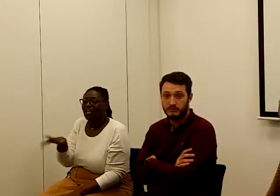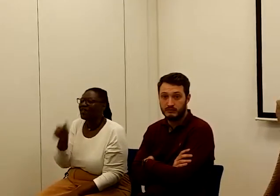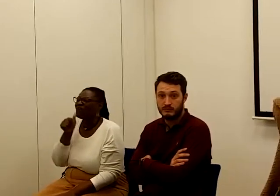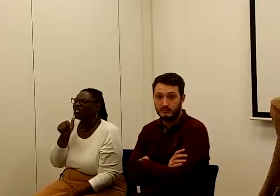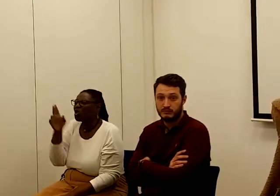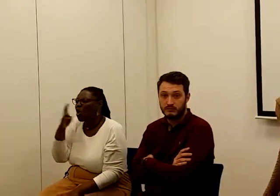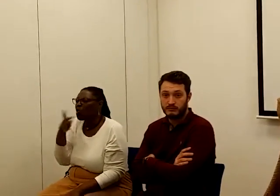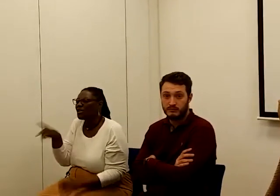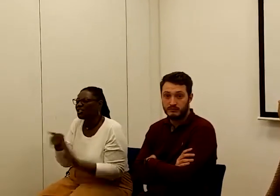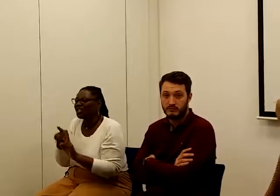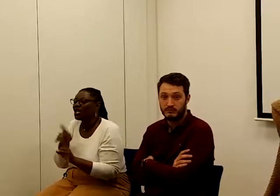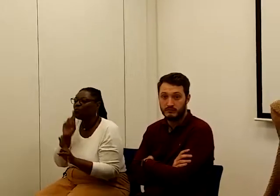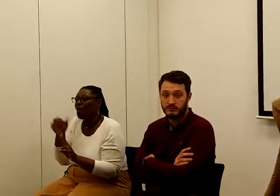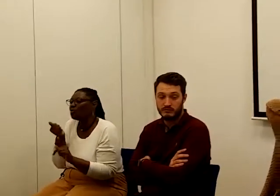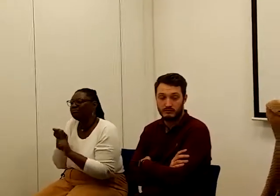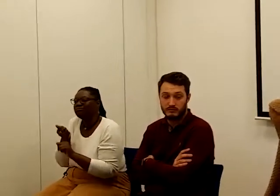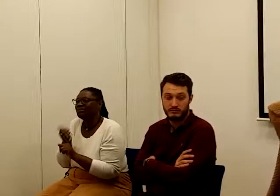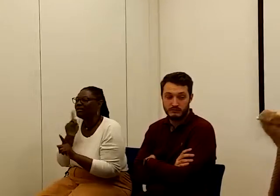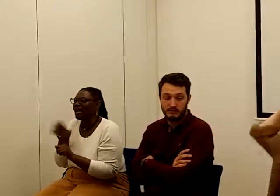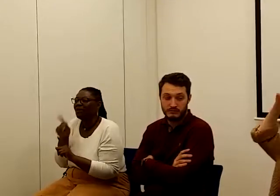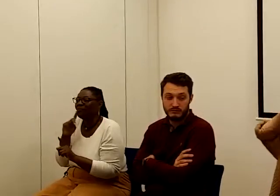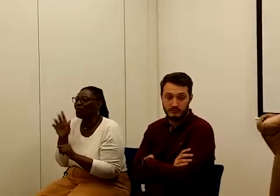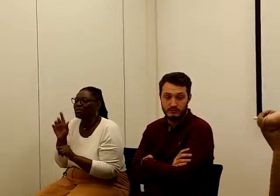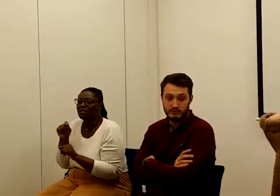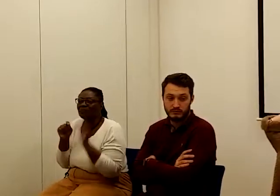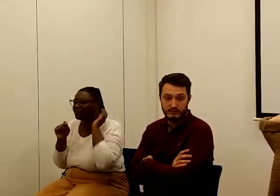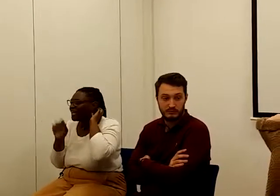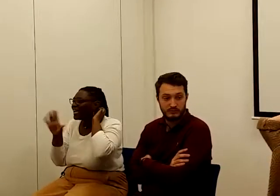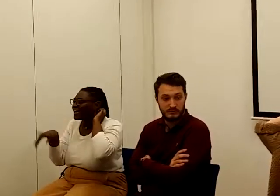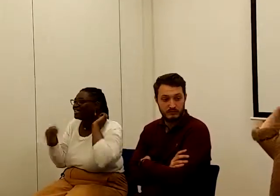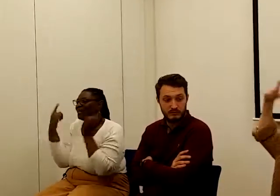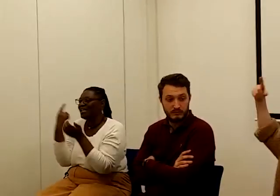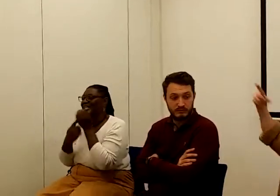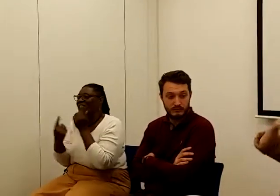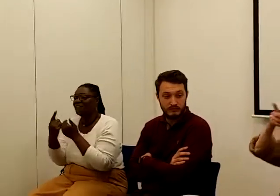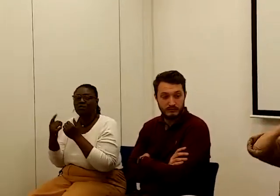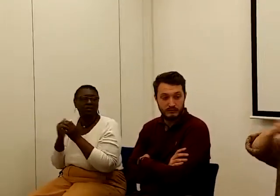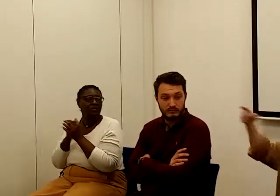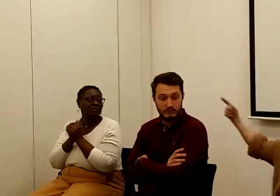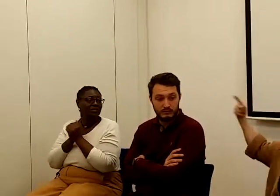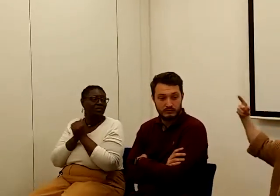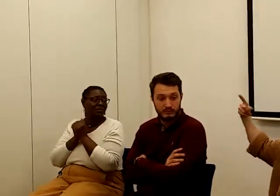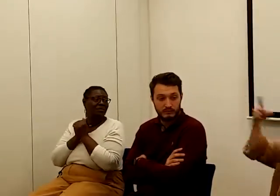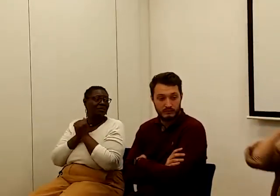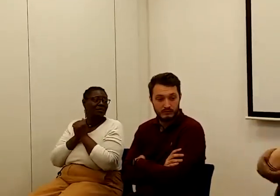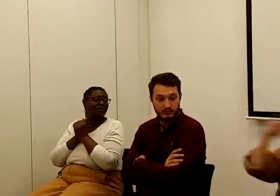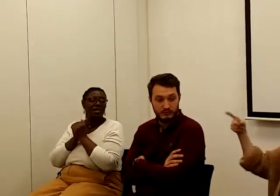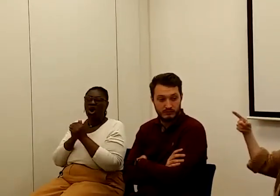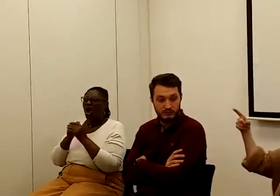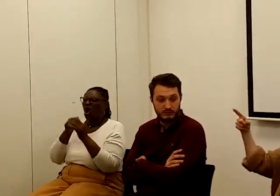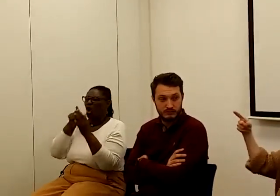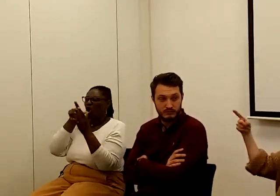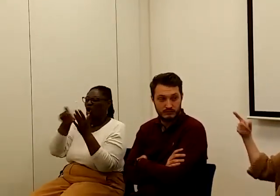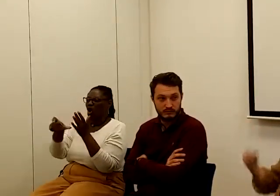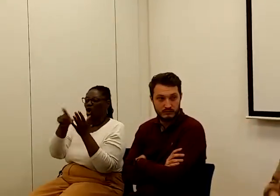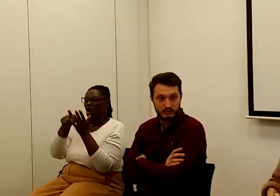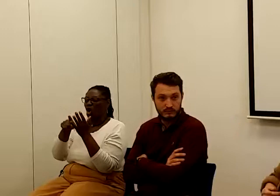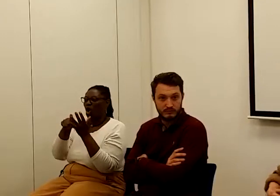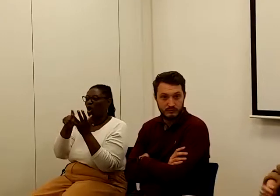be aggregated by Twitter again. So it has to be individual. Conditionality is one of those words. I mean, like,